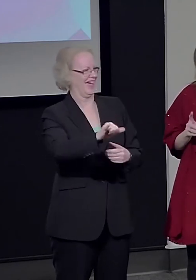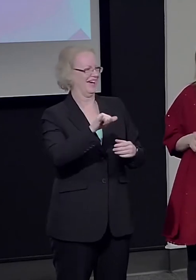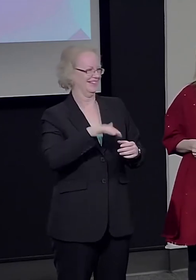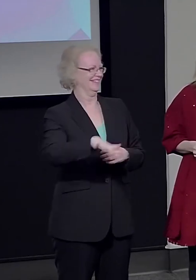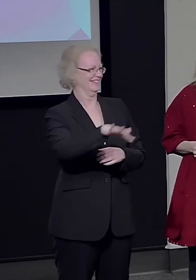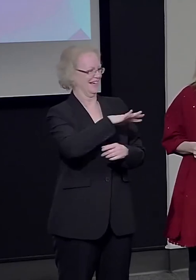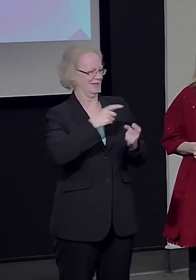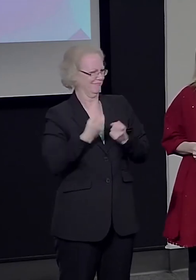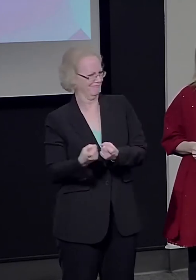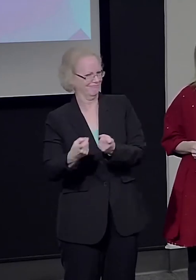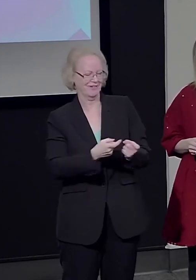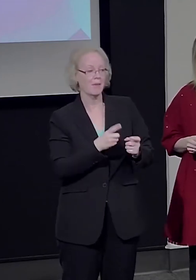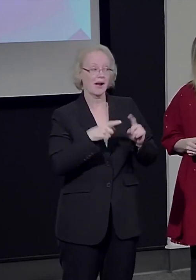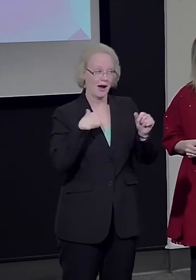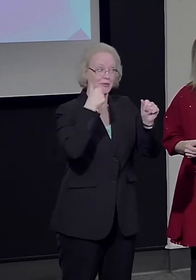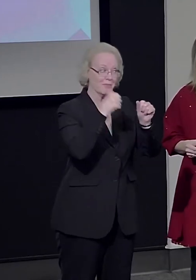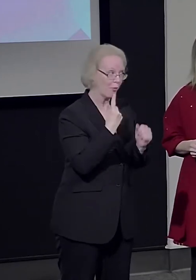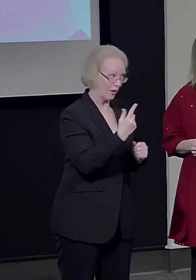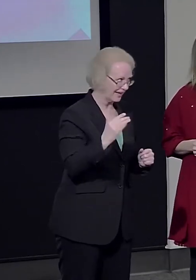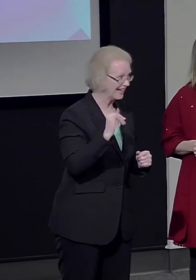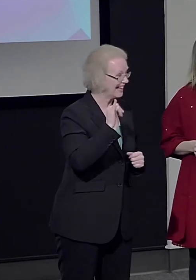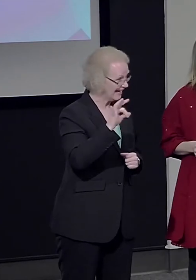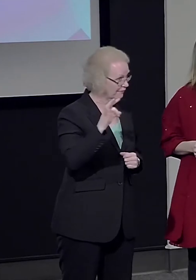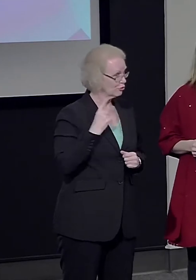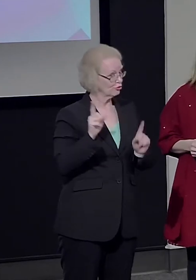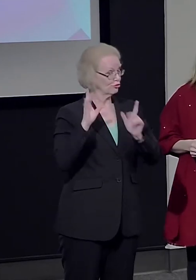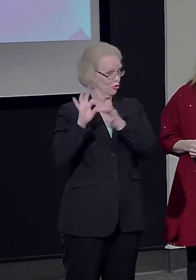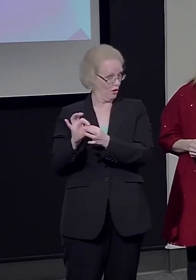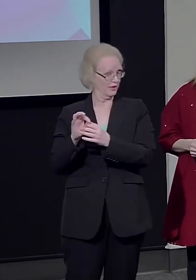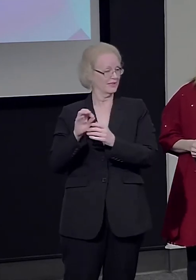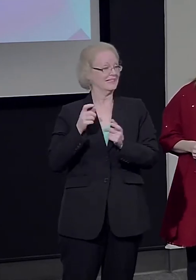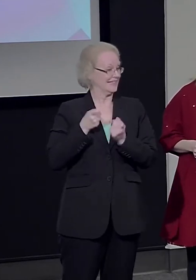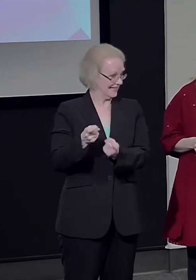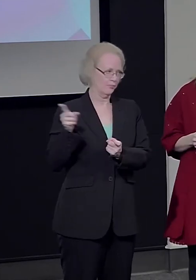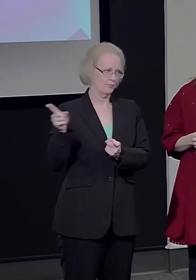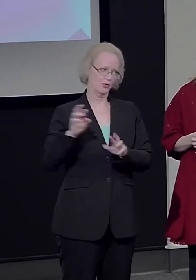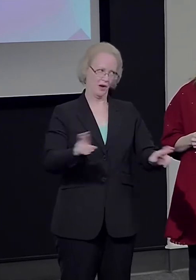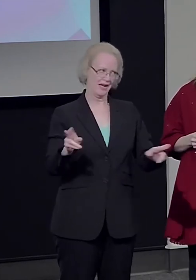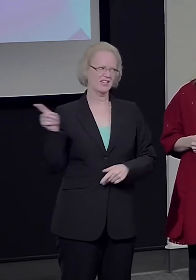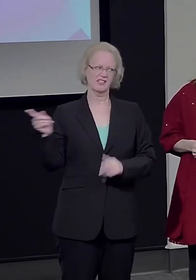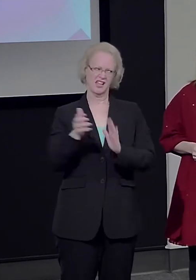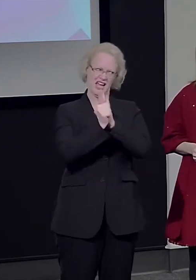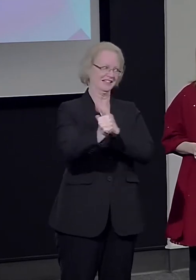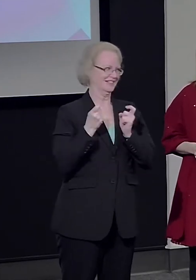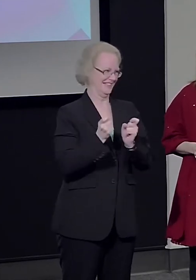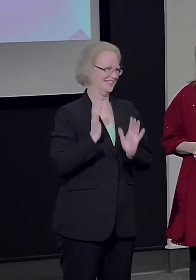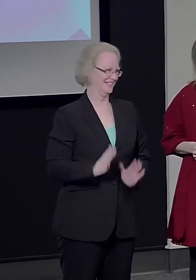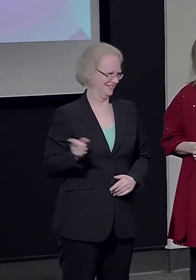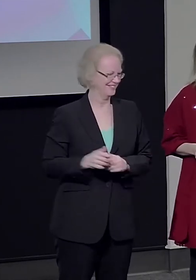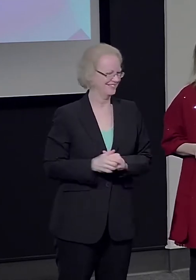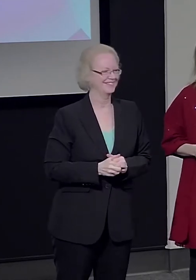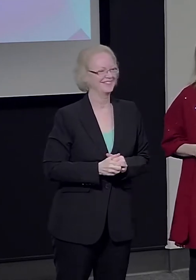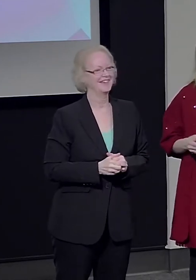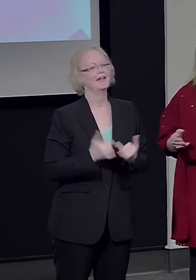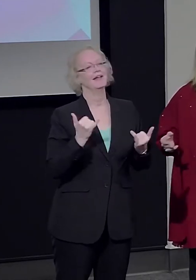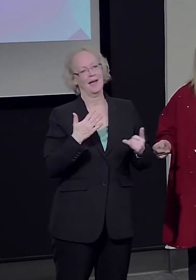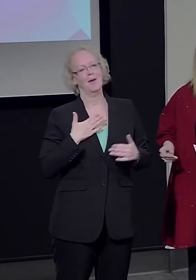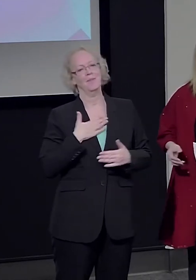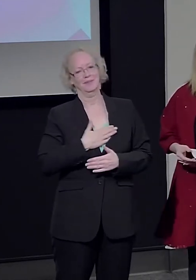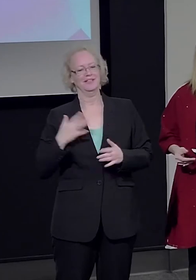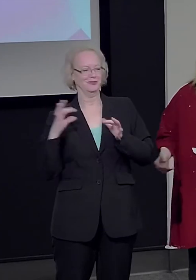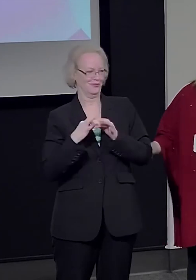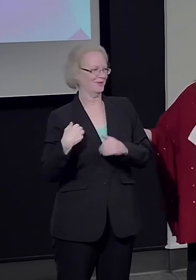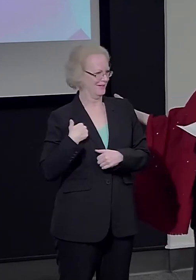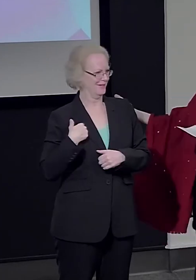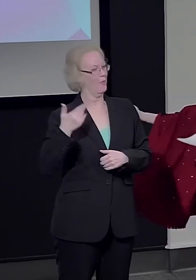remember one thing. If you go skiing with Dr. DeHaan, be ready. He's an excellent skier. So now, please join me in welcoming